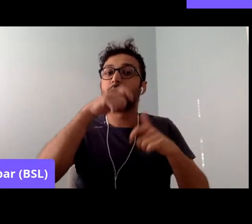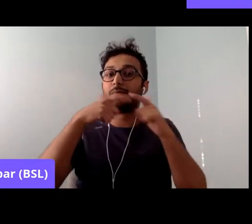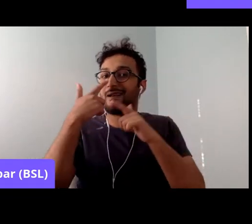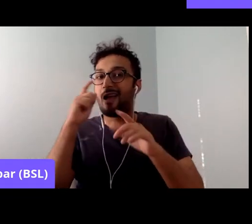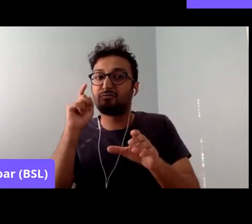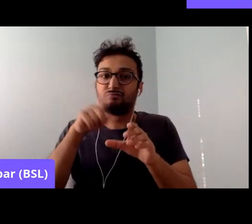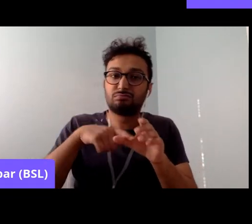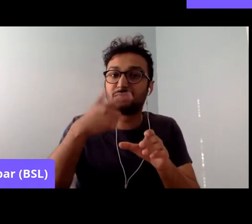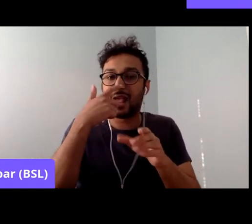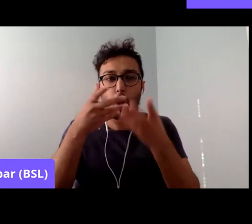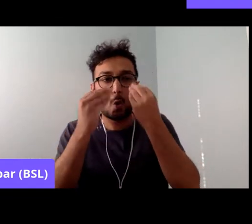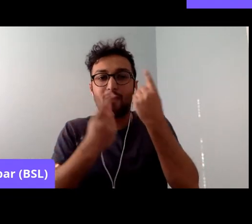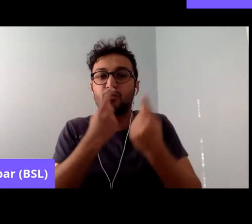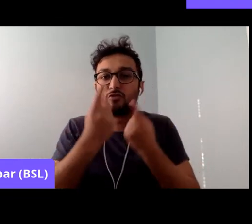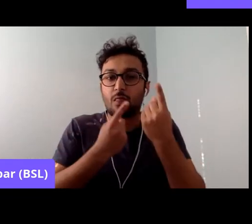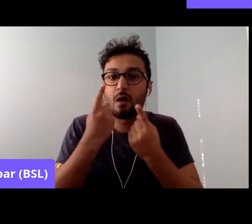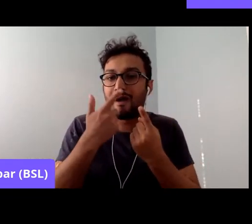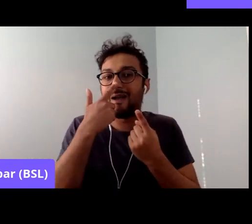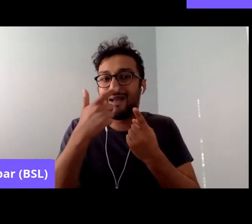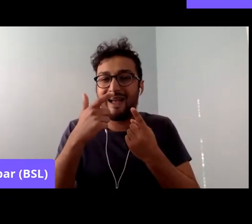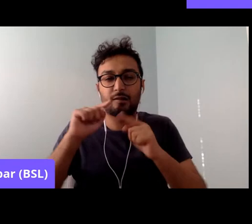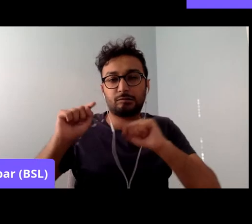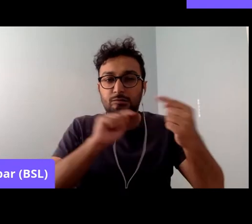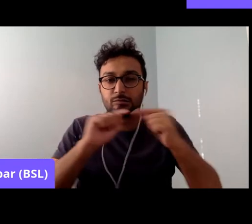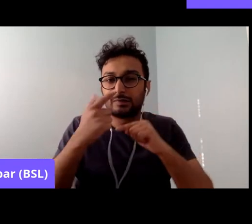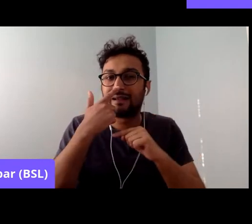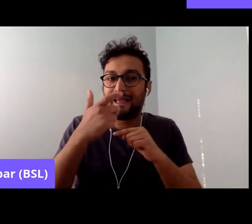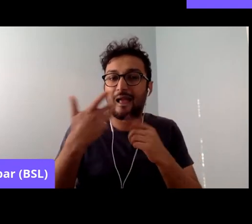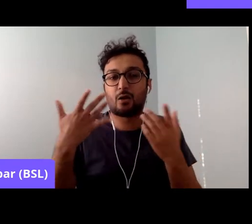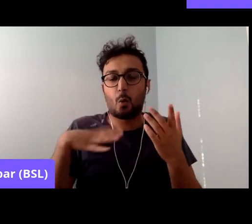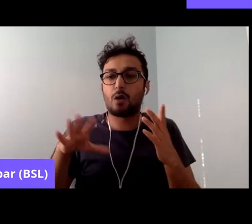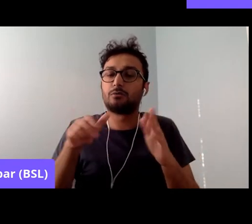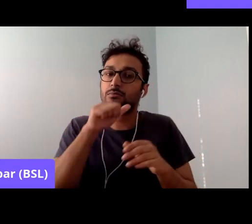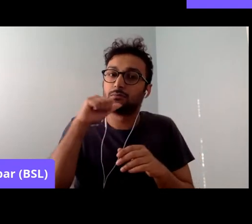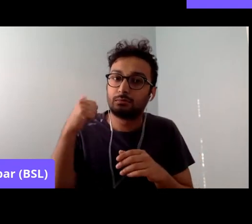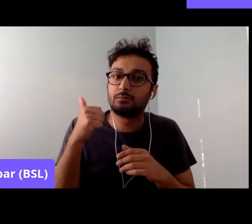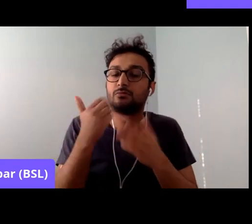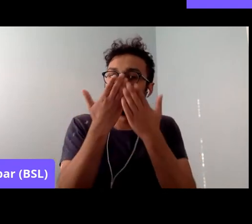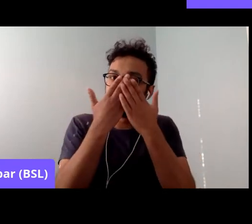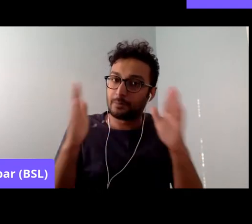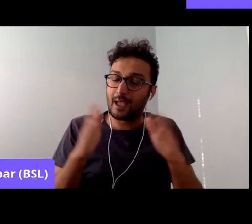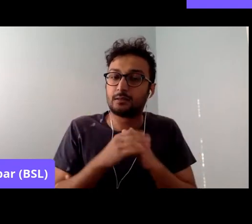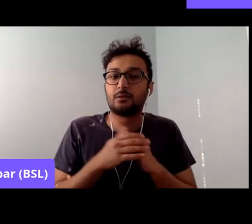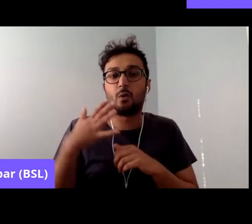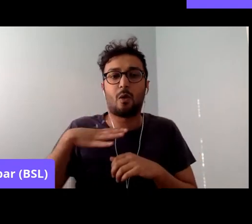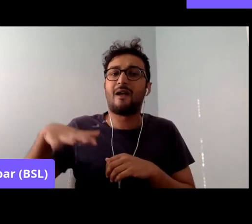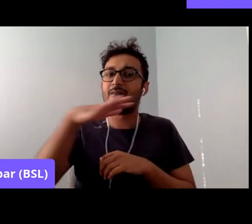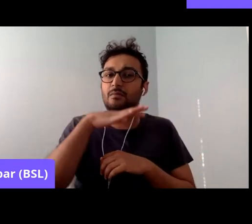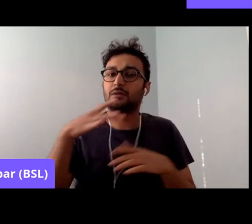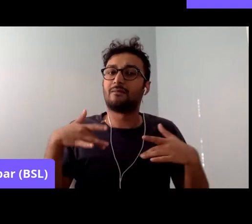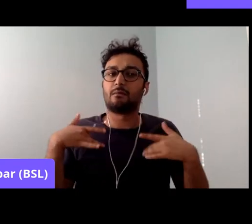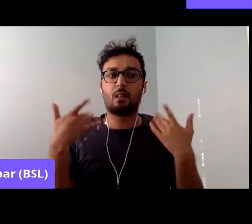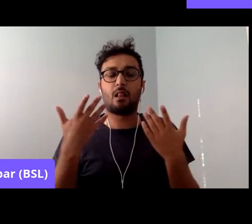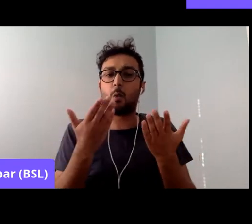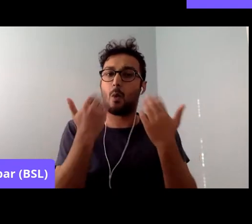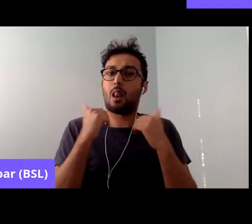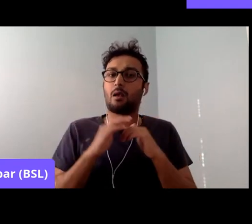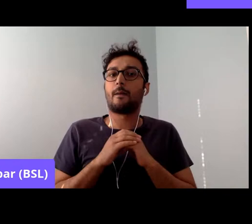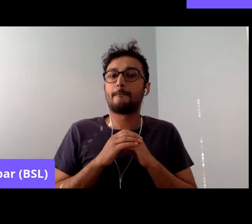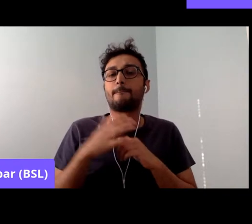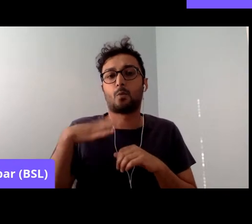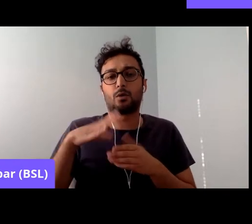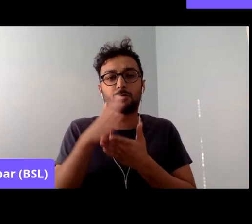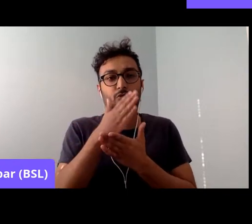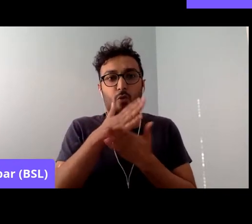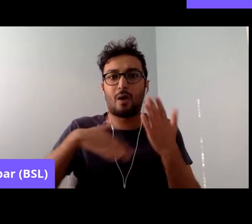in a spirit of kindness and respect. We want every single person this evening to be able to feel welcome in these spaces and for everyone's voices